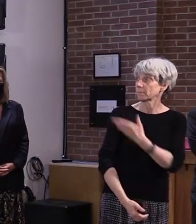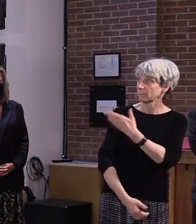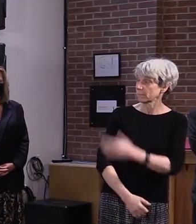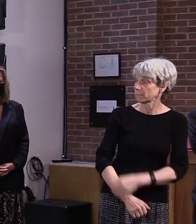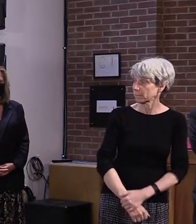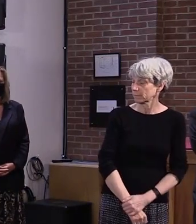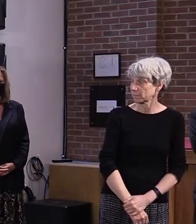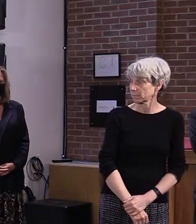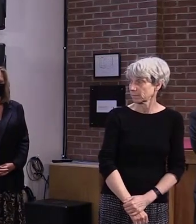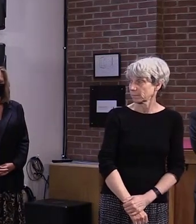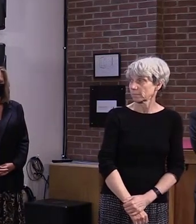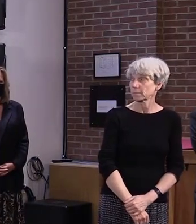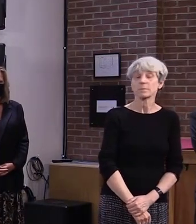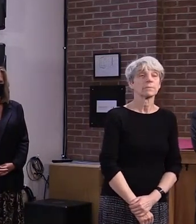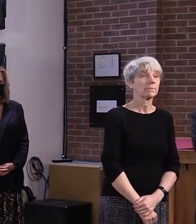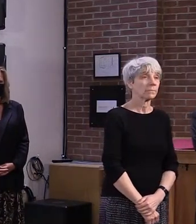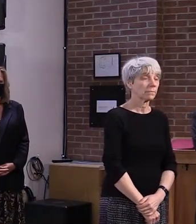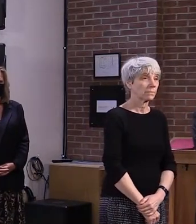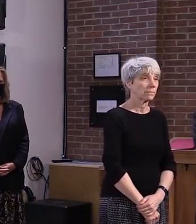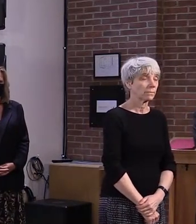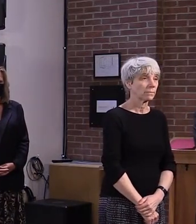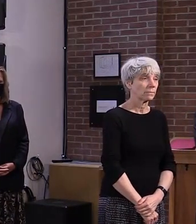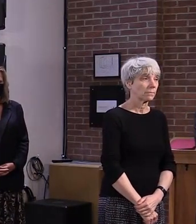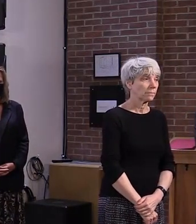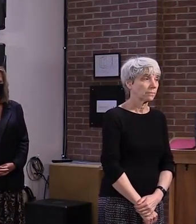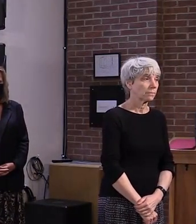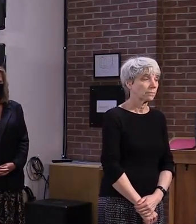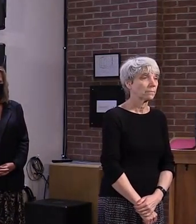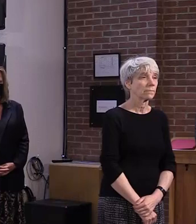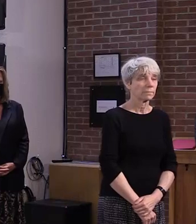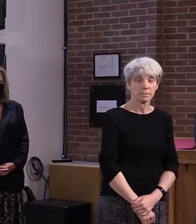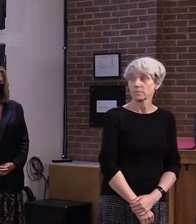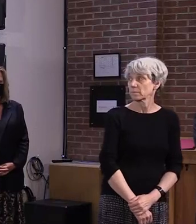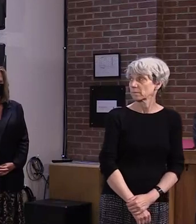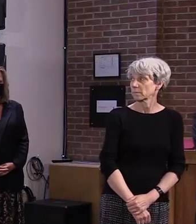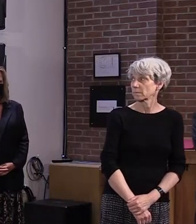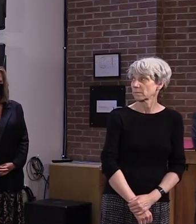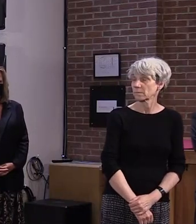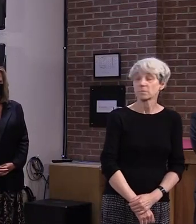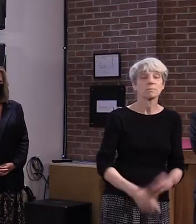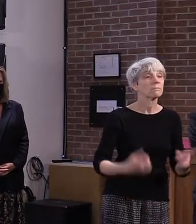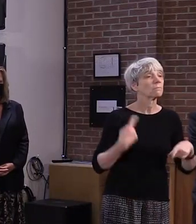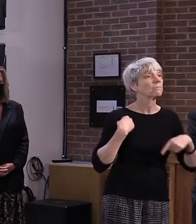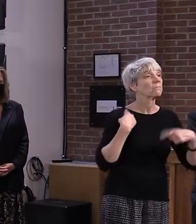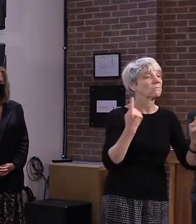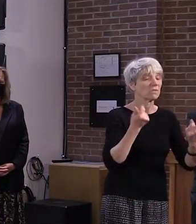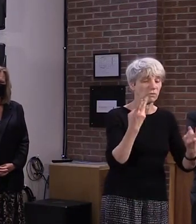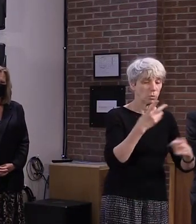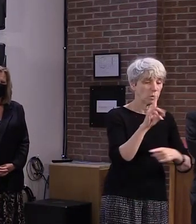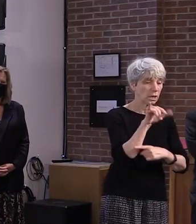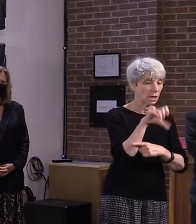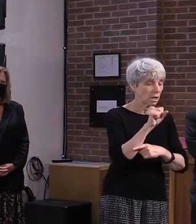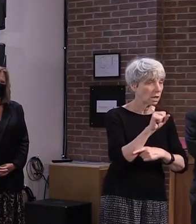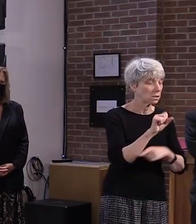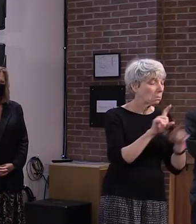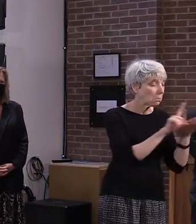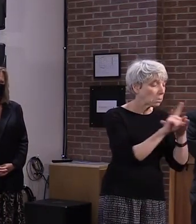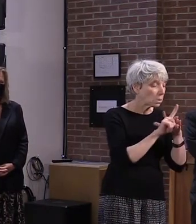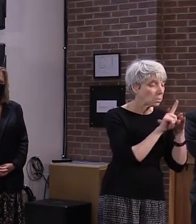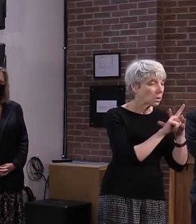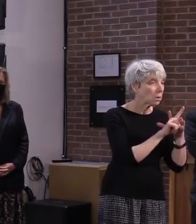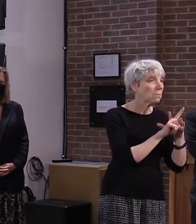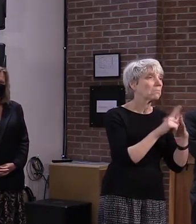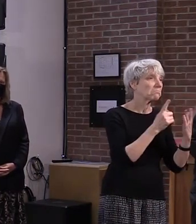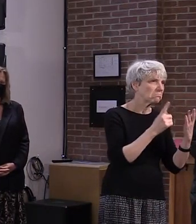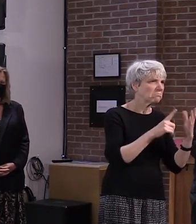Over the last few days, new case numbers in Vermont have ranged from 4 at the lowest